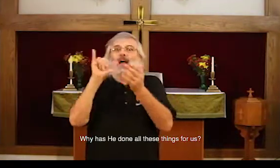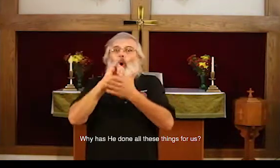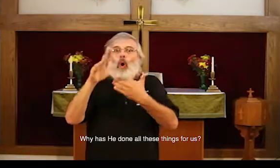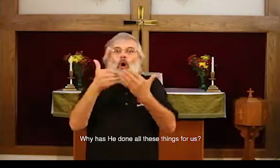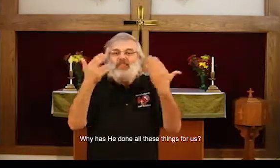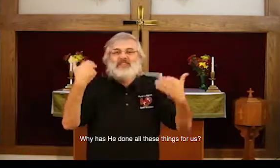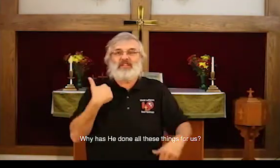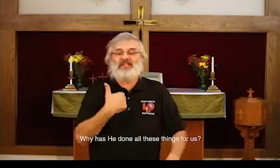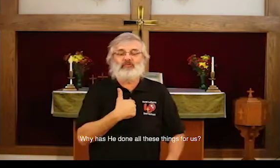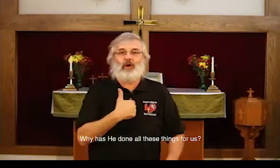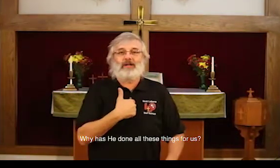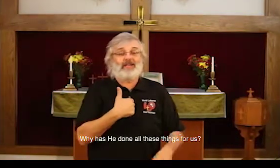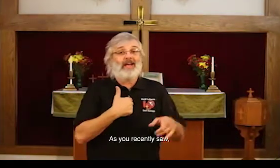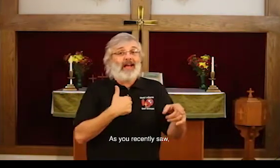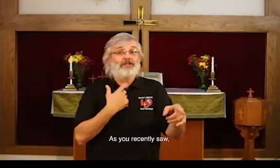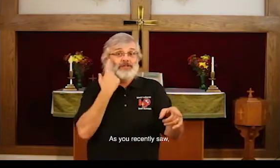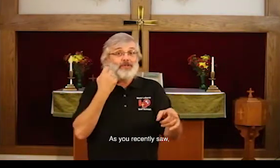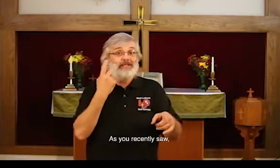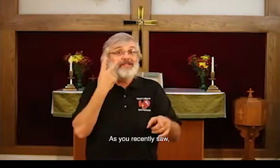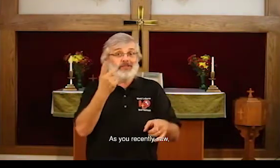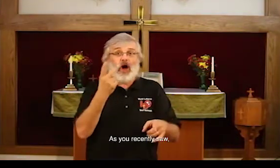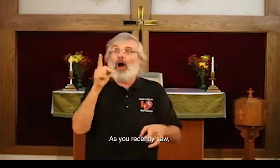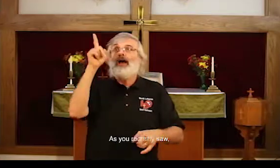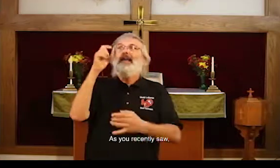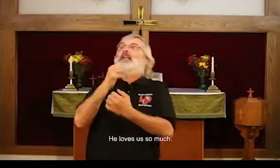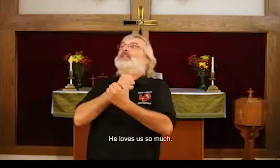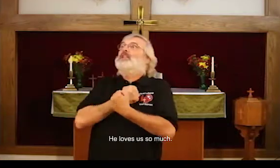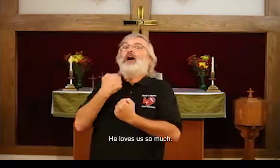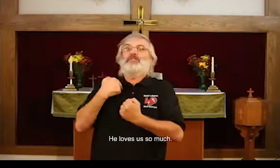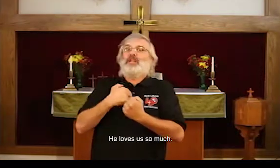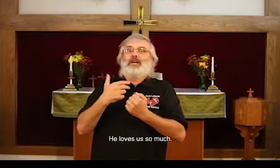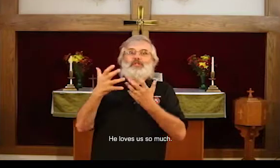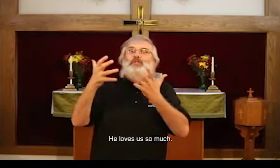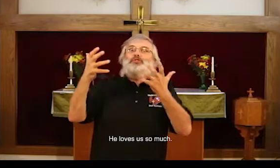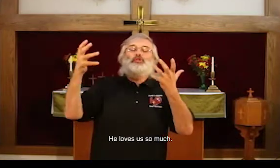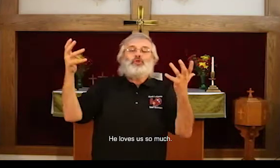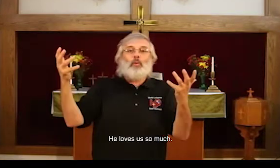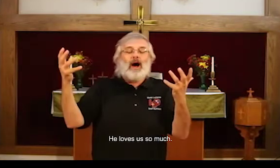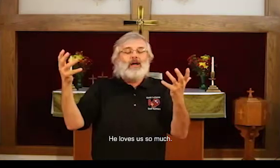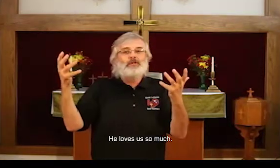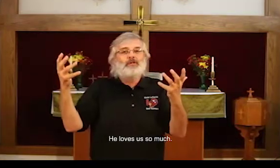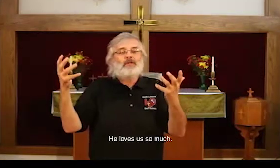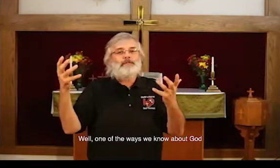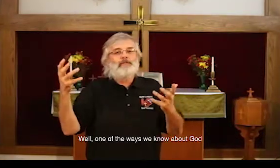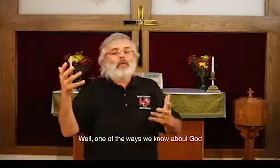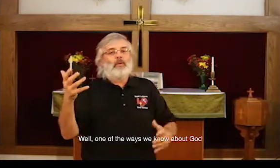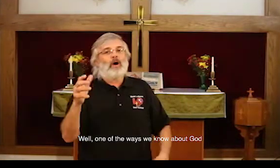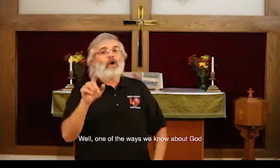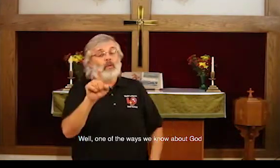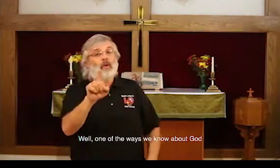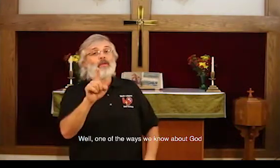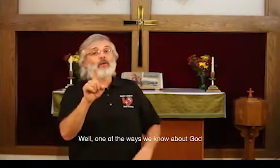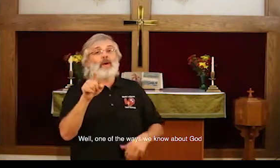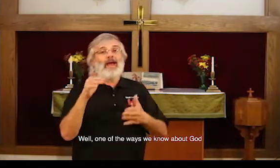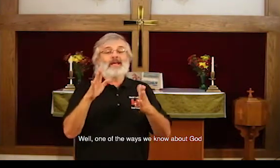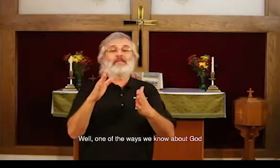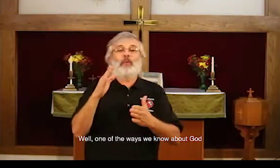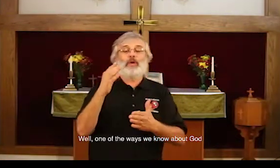have all these things for us, as you just recently saw he loves us so much, well one of the ways that we